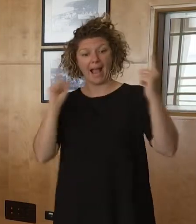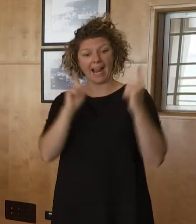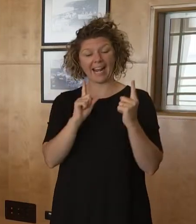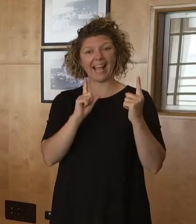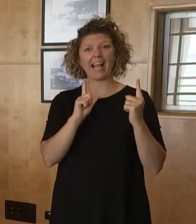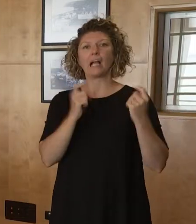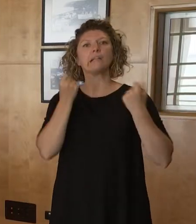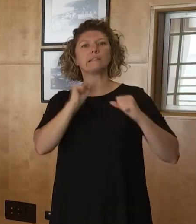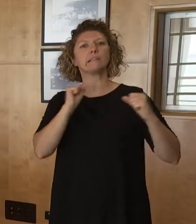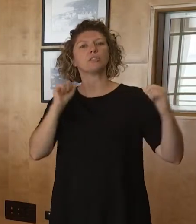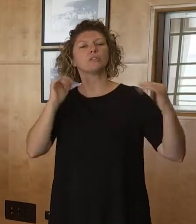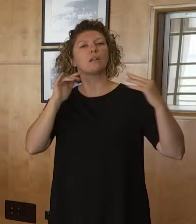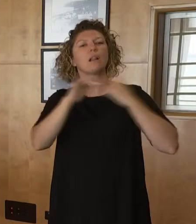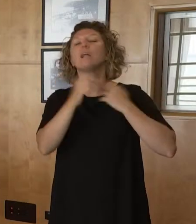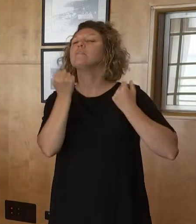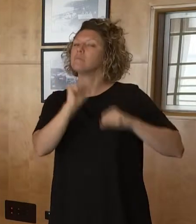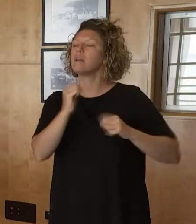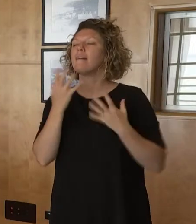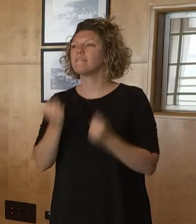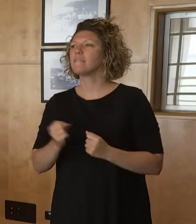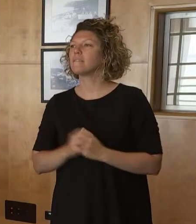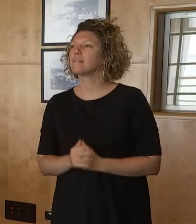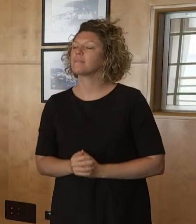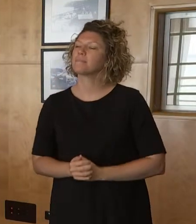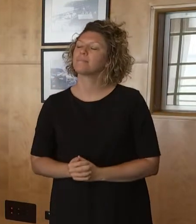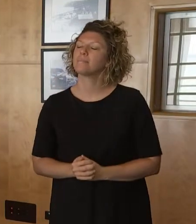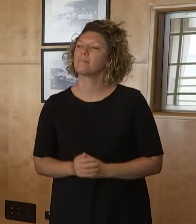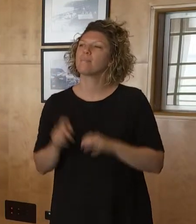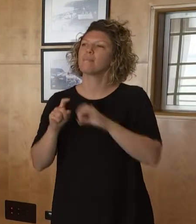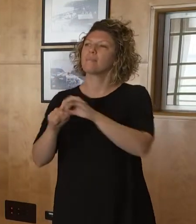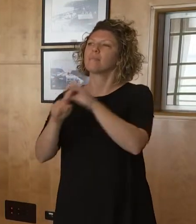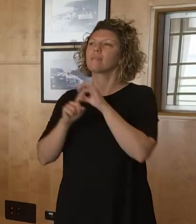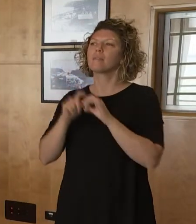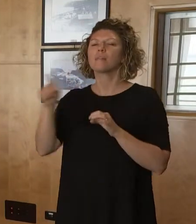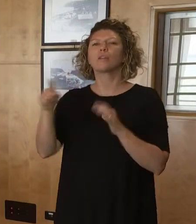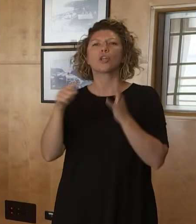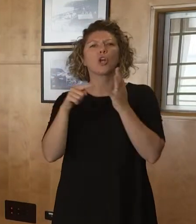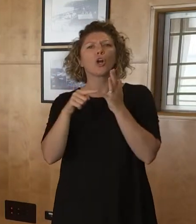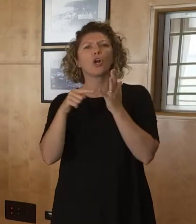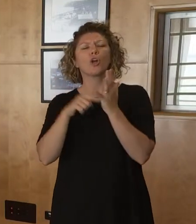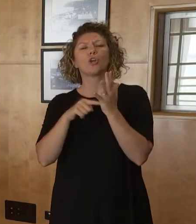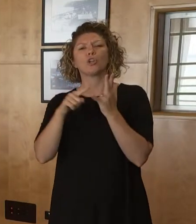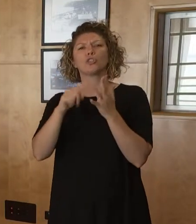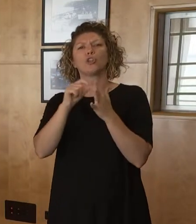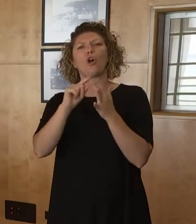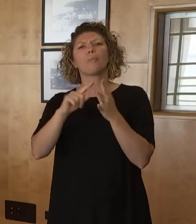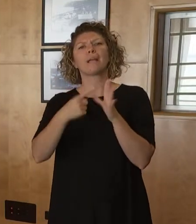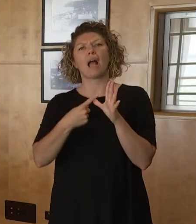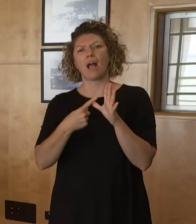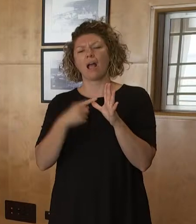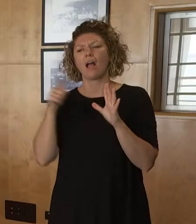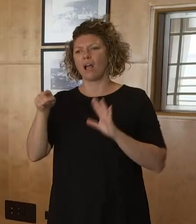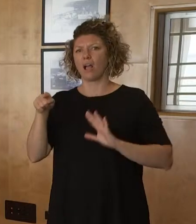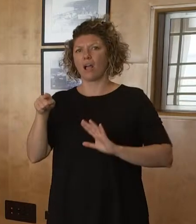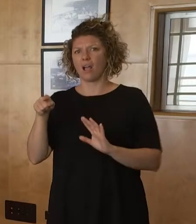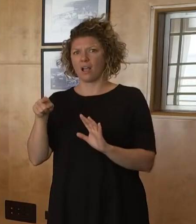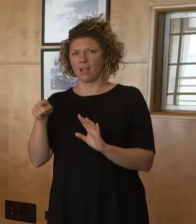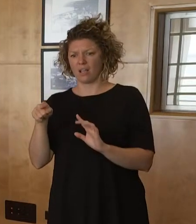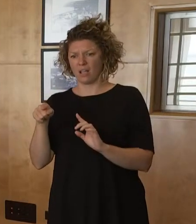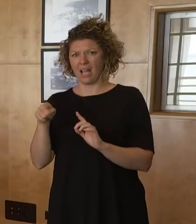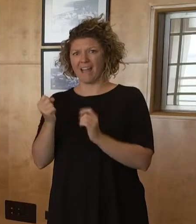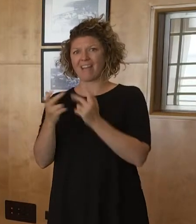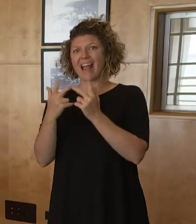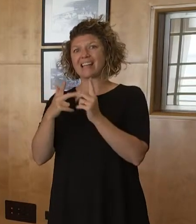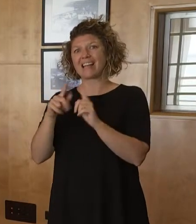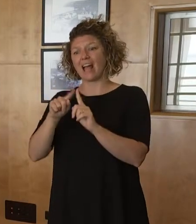What was the health basis from moving Utopia out of lockdown and Ambloodowatch, which is quite a close community, relatively speaking, and has travelled between